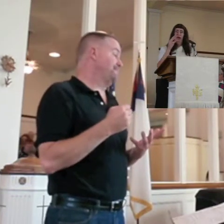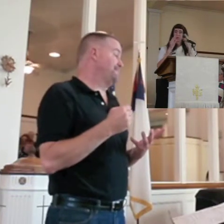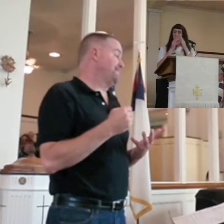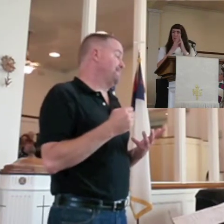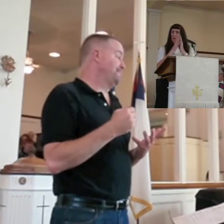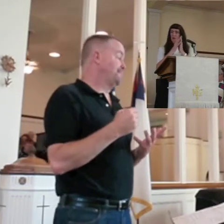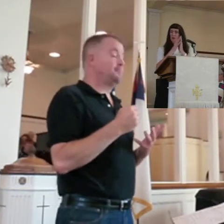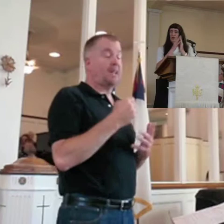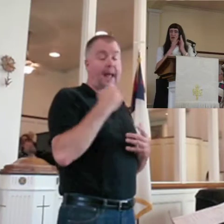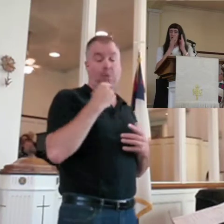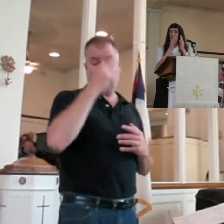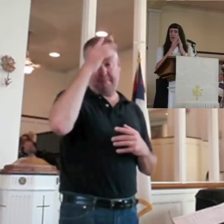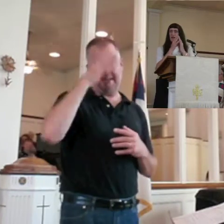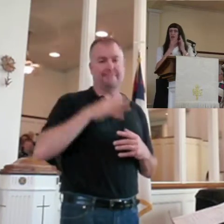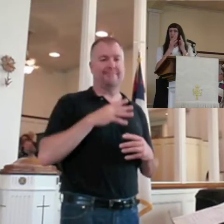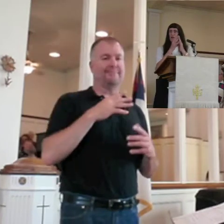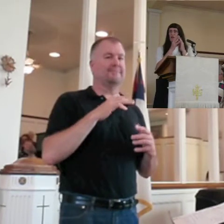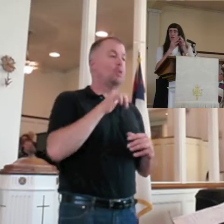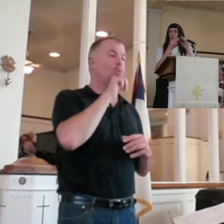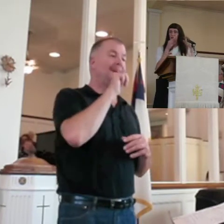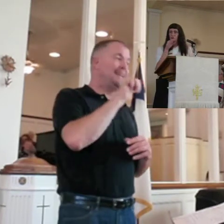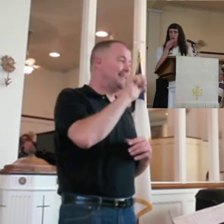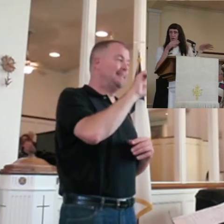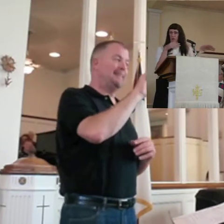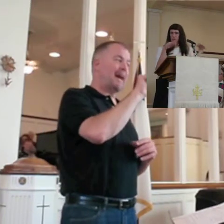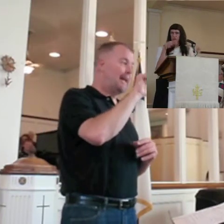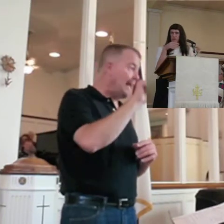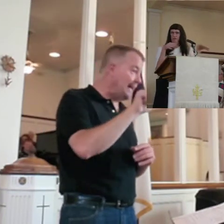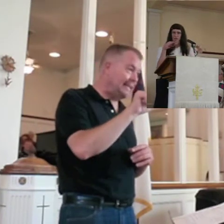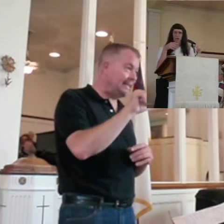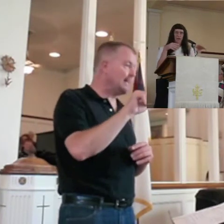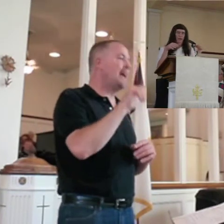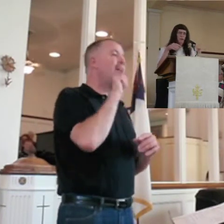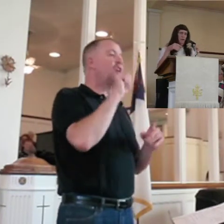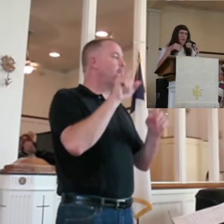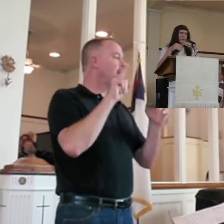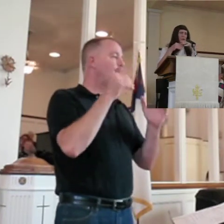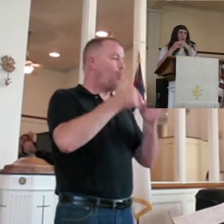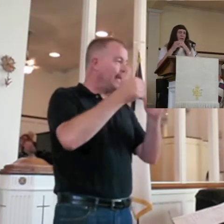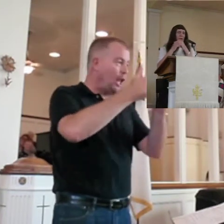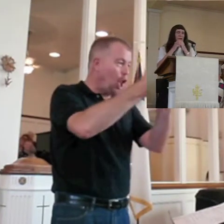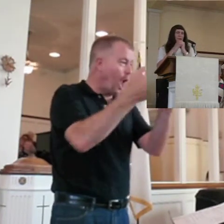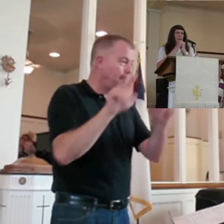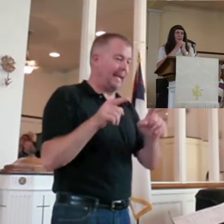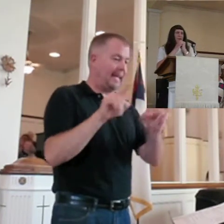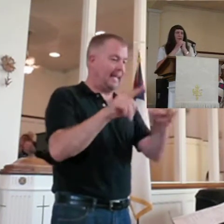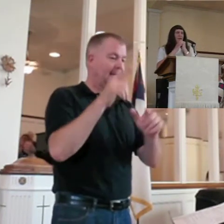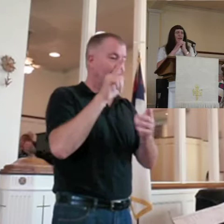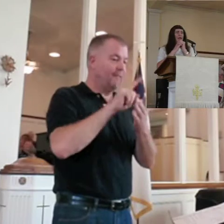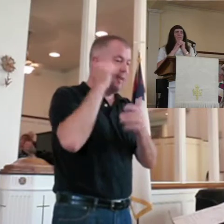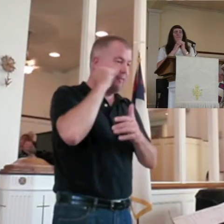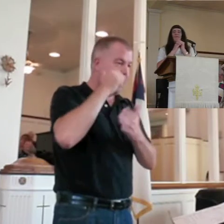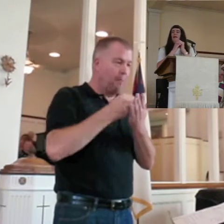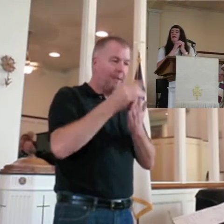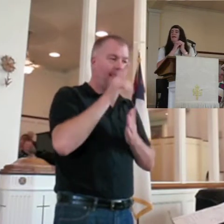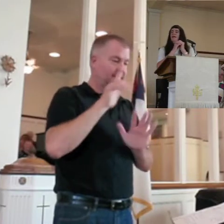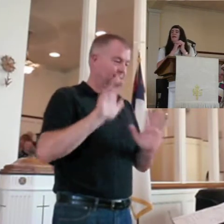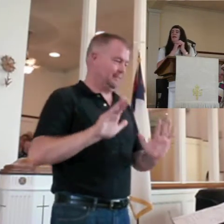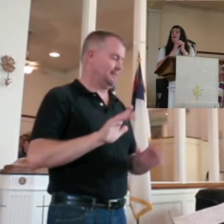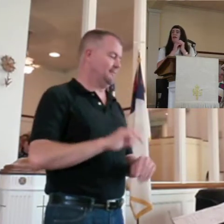Well, I told him that this was not a date, and it wasn't going to be a regular affair, you know. I didn't want that.